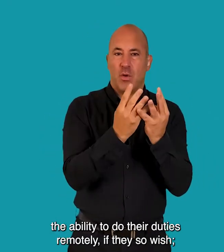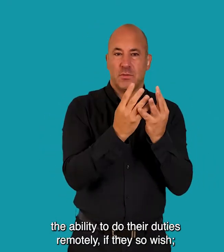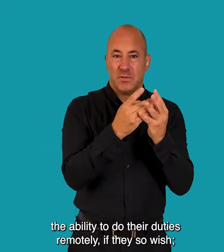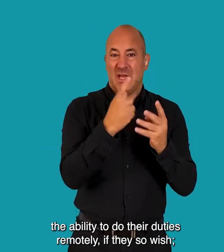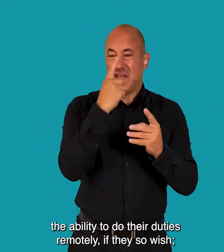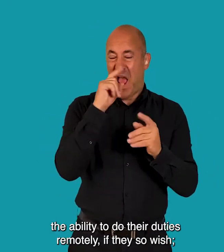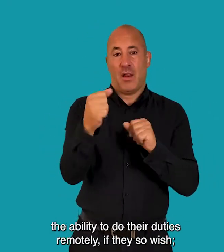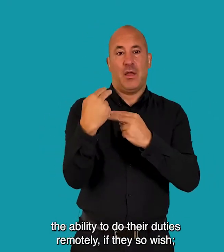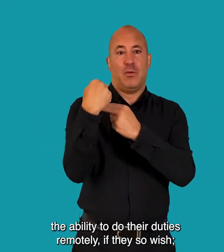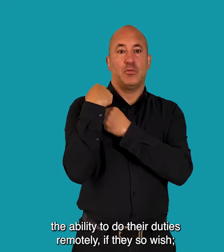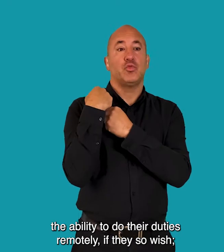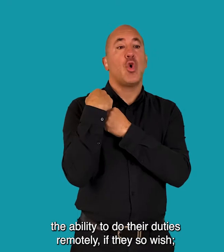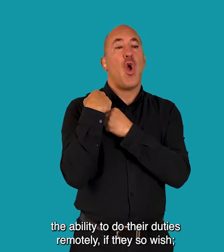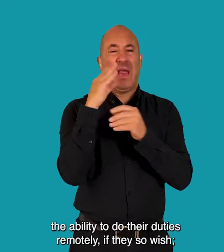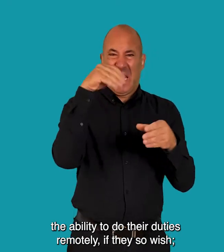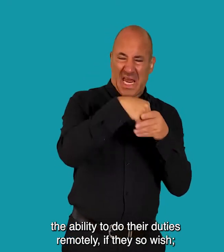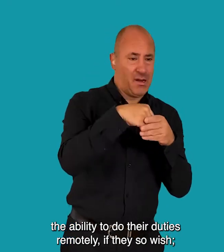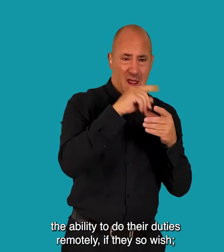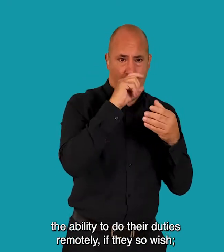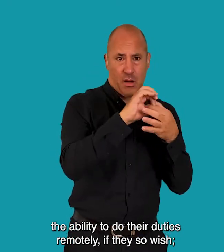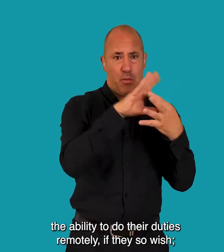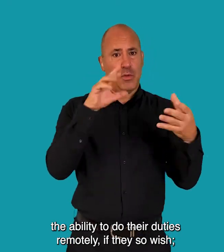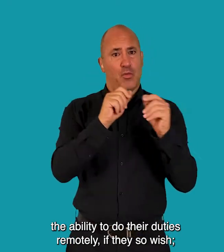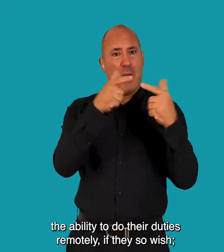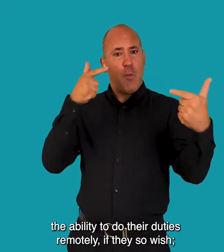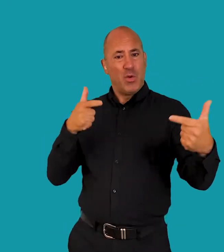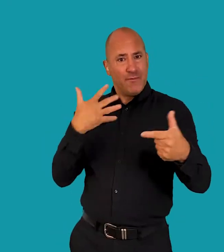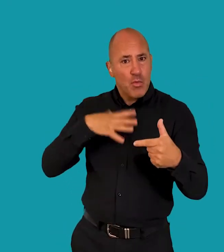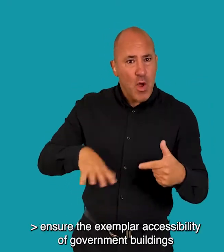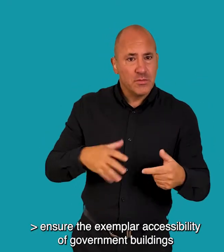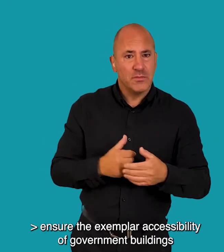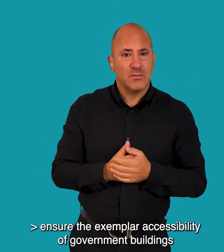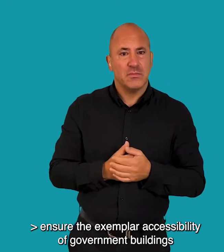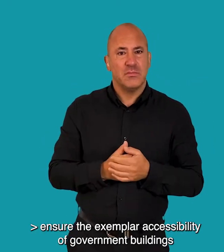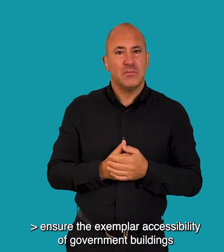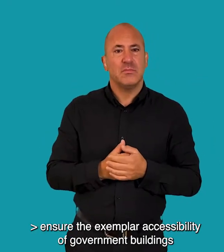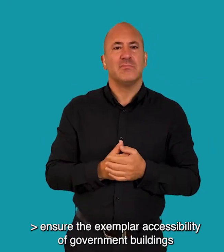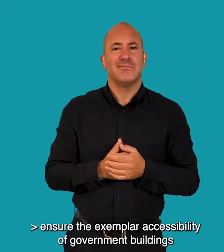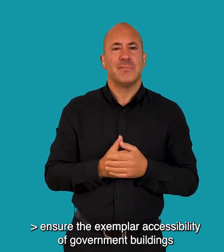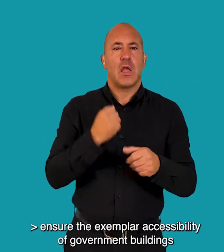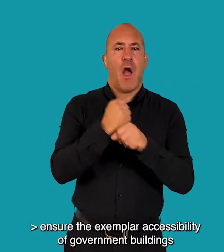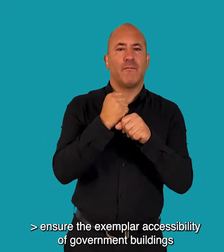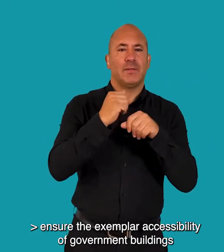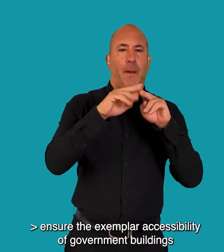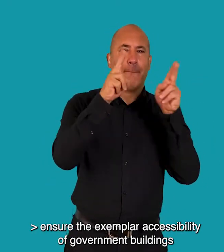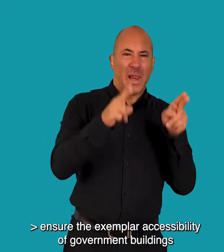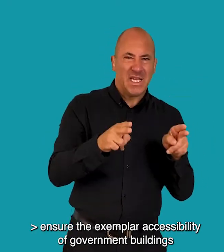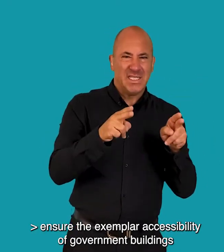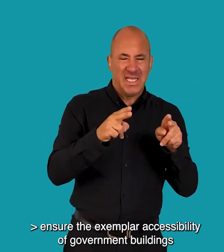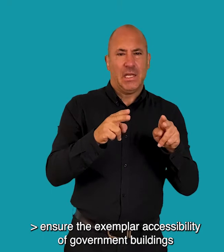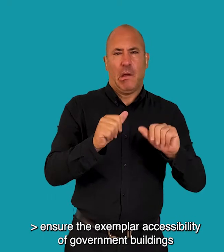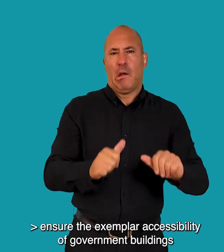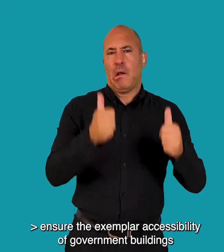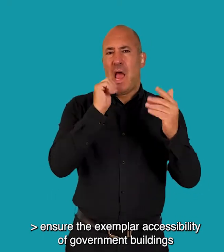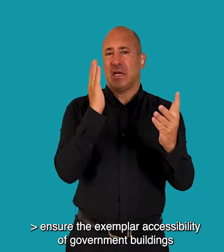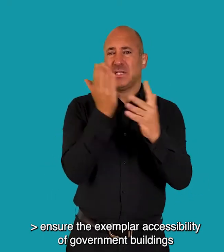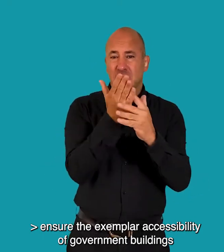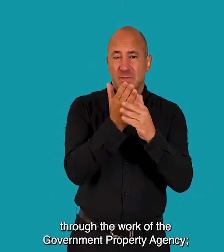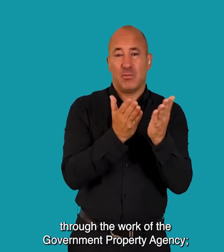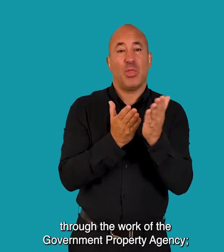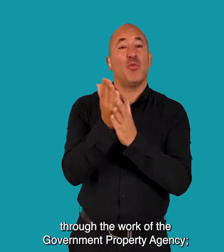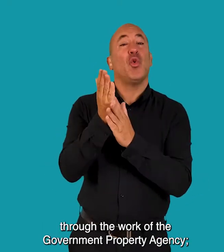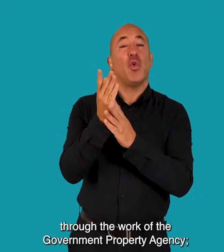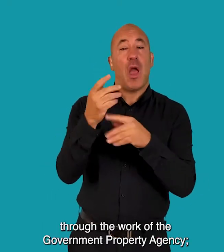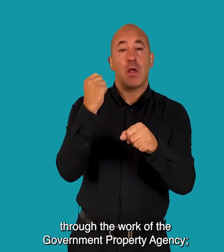ability to do their duties remotely if they so wish Ensure the exemplar accessibility of government buildings